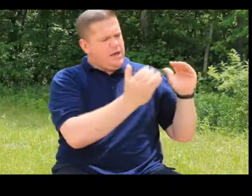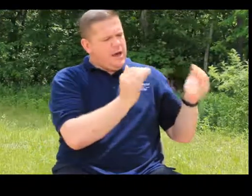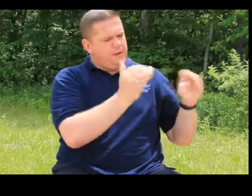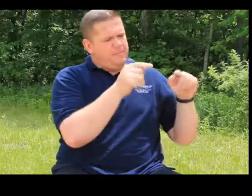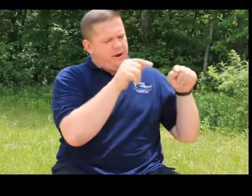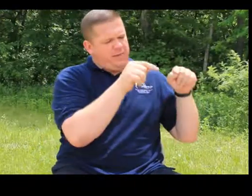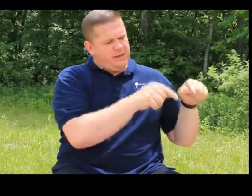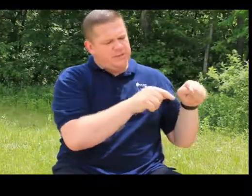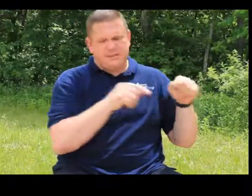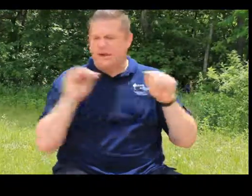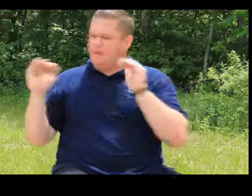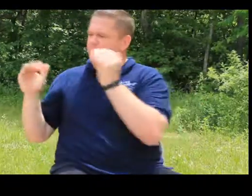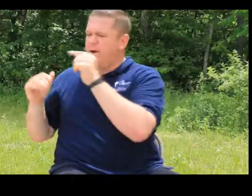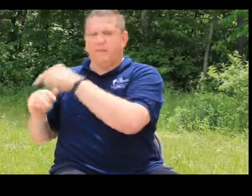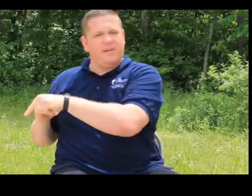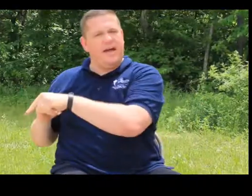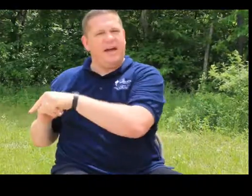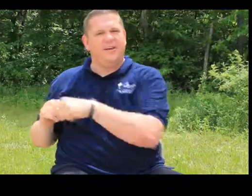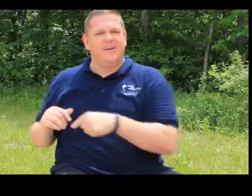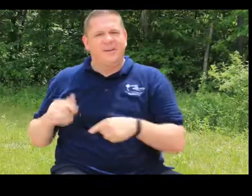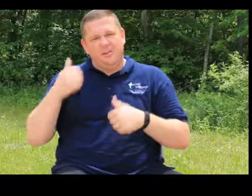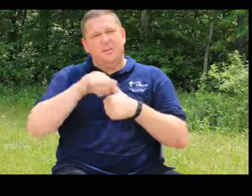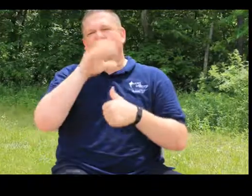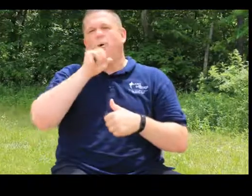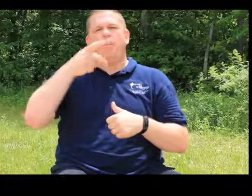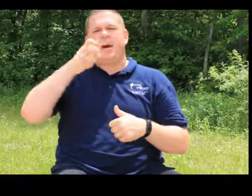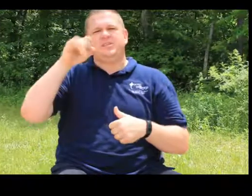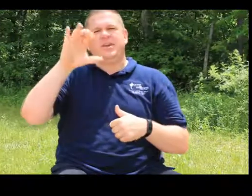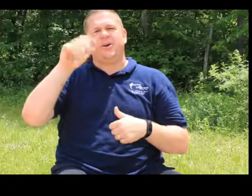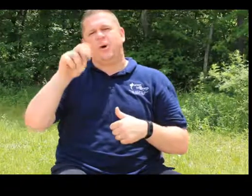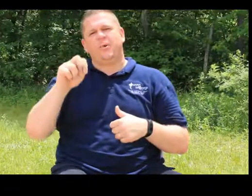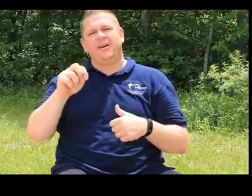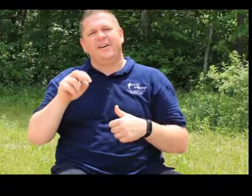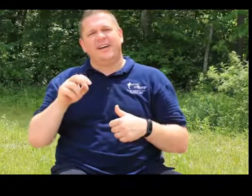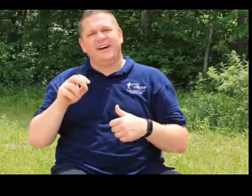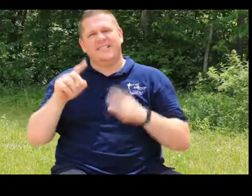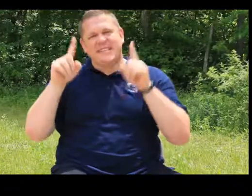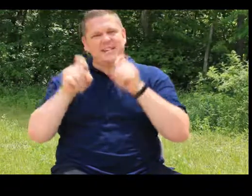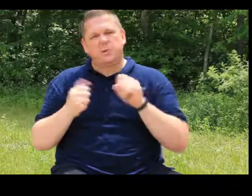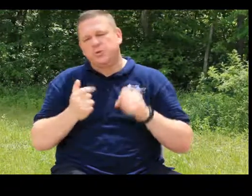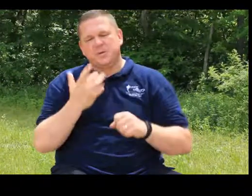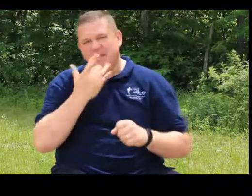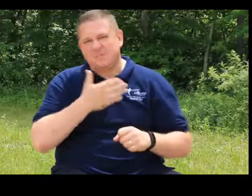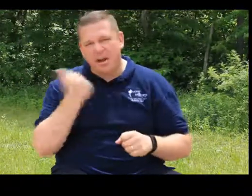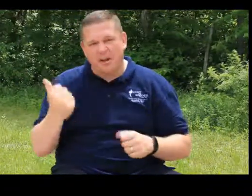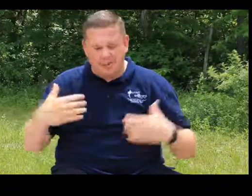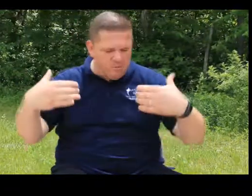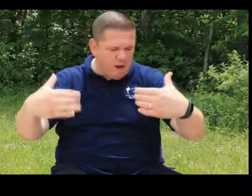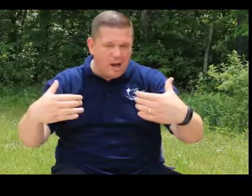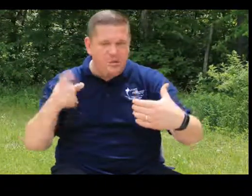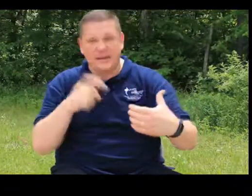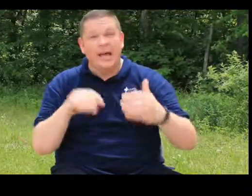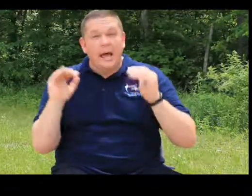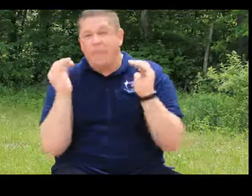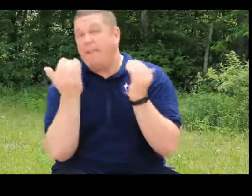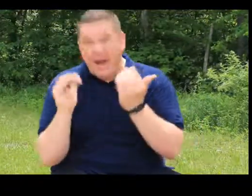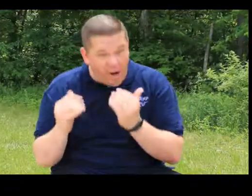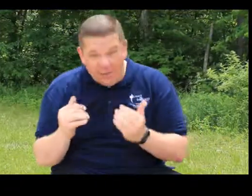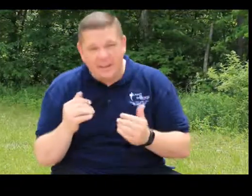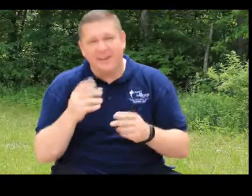I'm comparing this. I'm comparing it to that. Remember the old Pepsi and Coke test, which one tastes better, and they would block them. had to compare them and